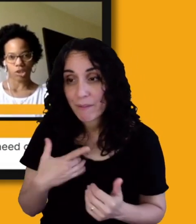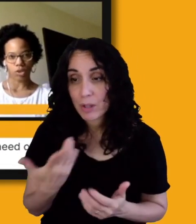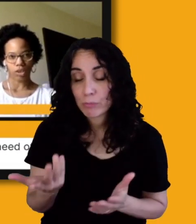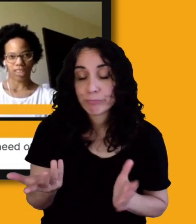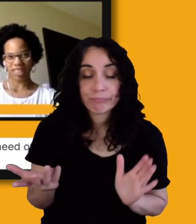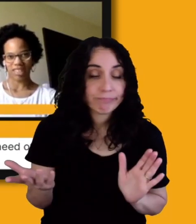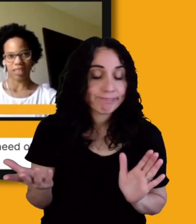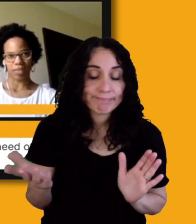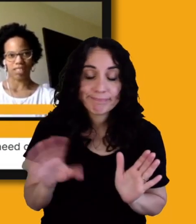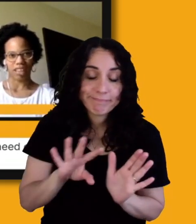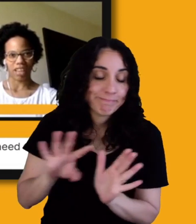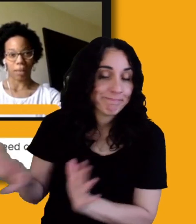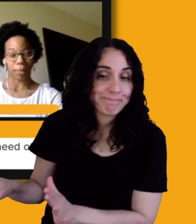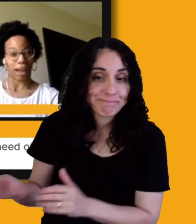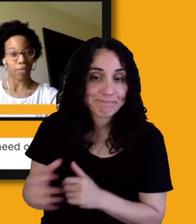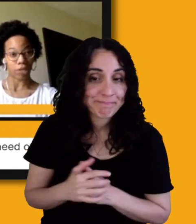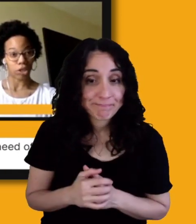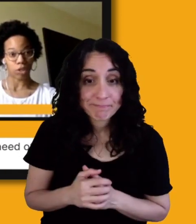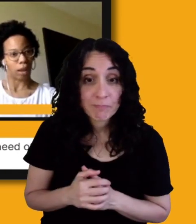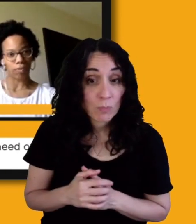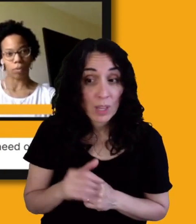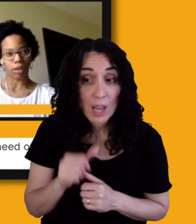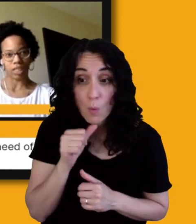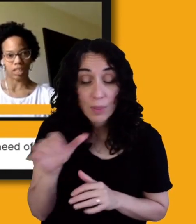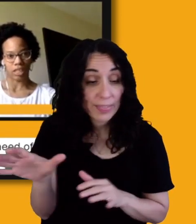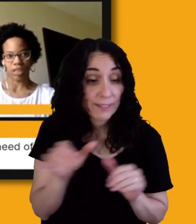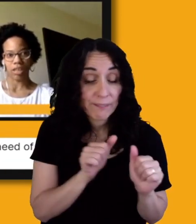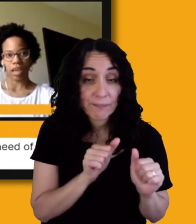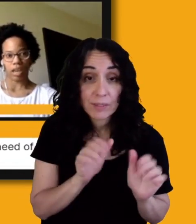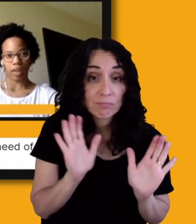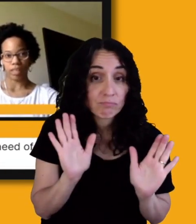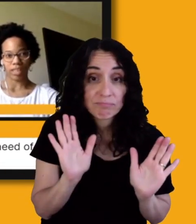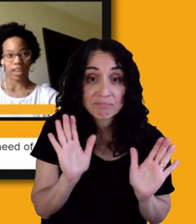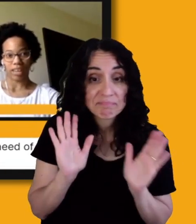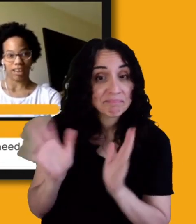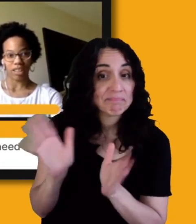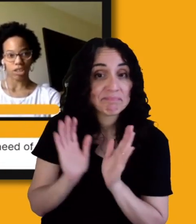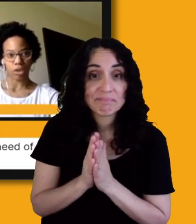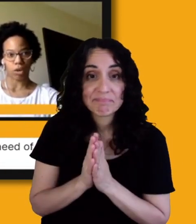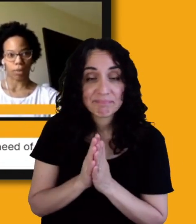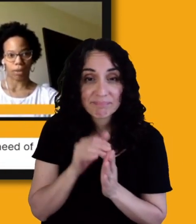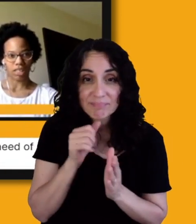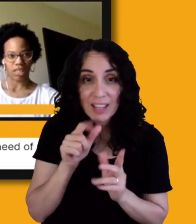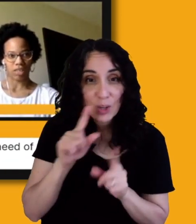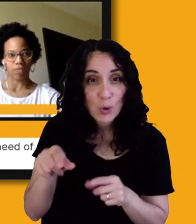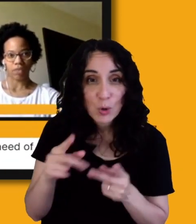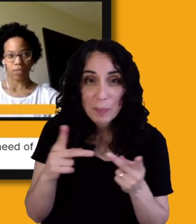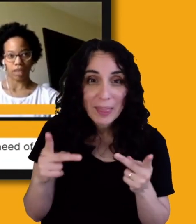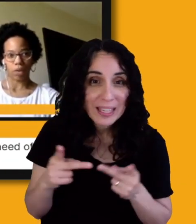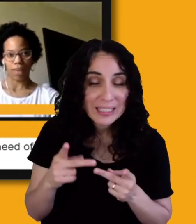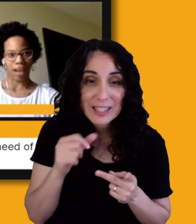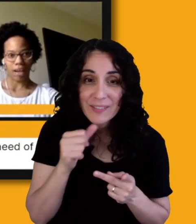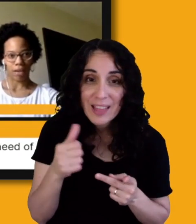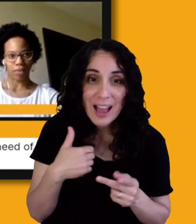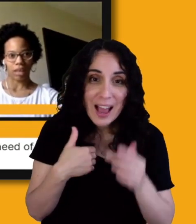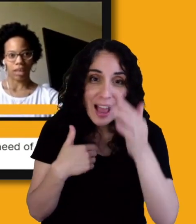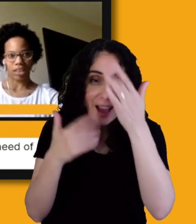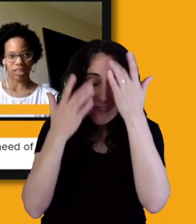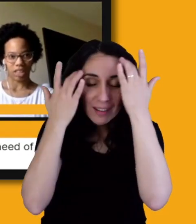crazy to even say that, but I've turned away from places. Sure. And I've decided not to go to places if they don't have an accessible